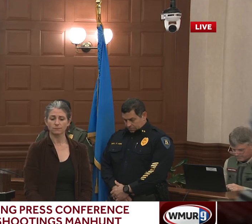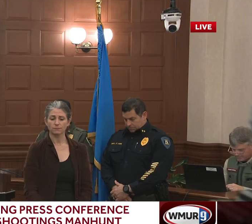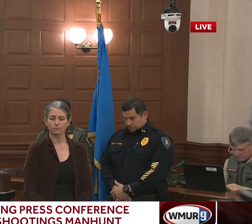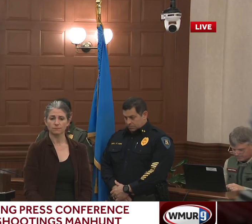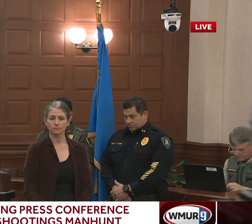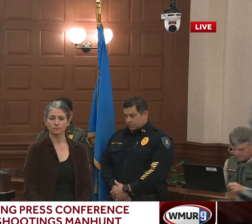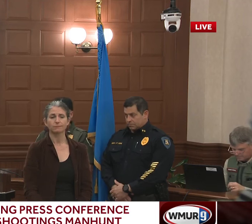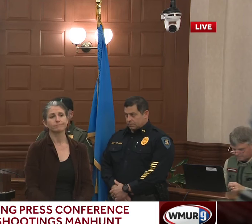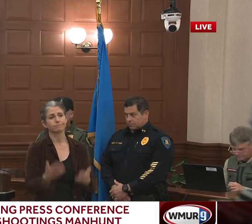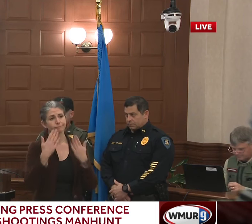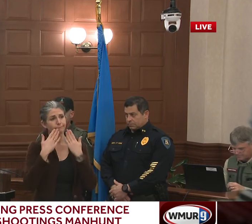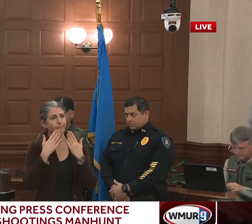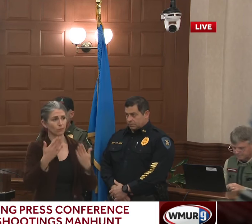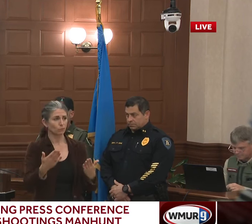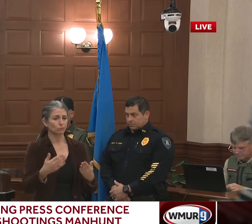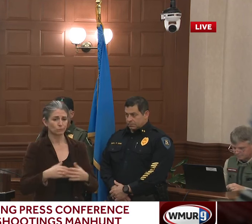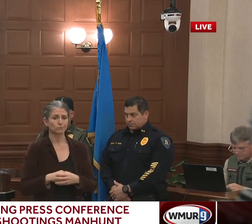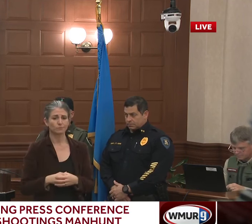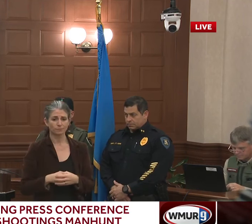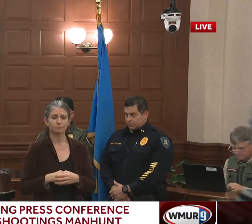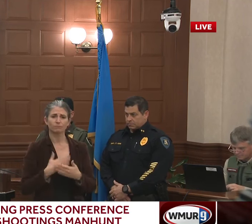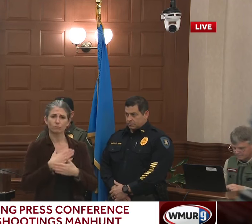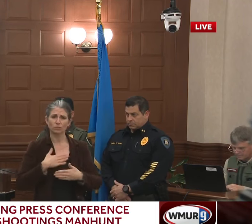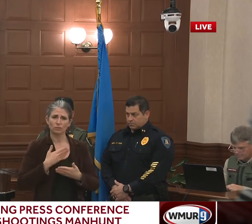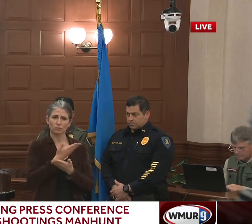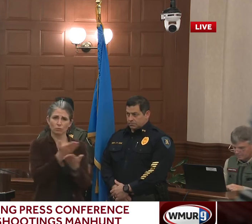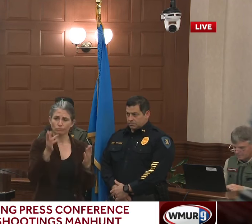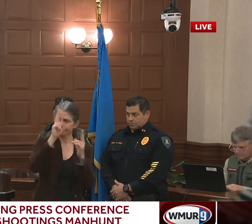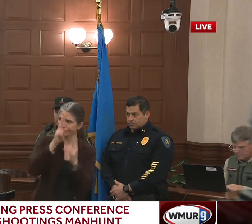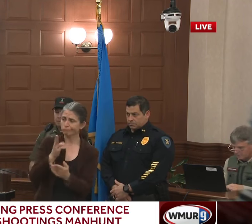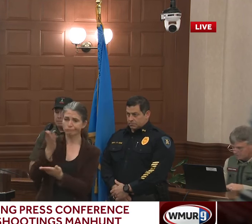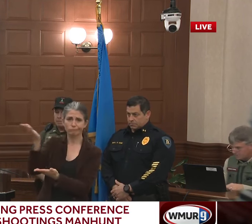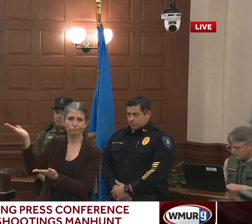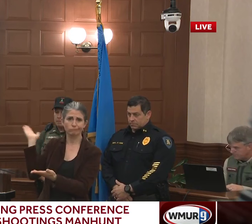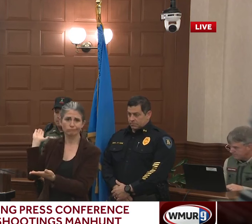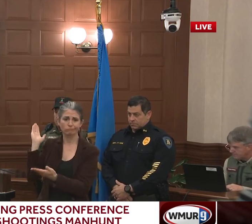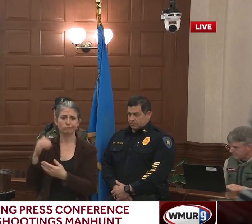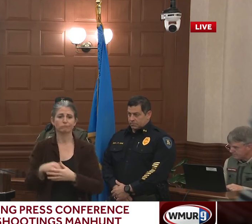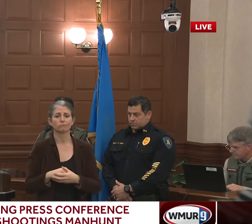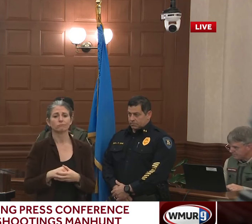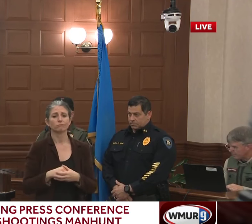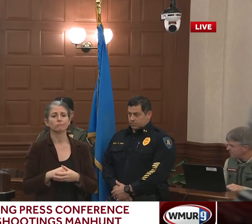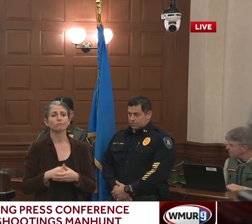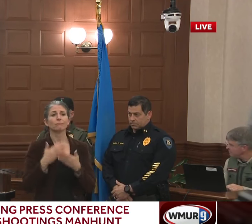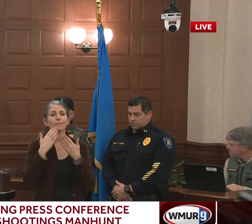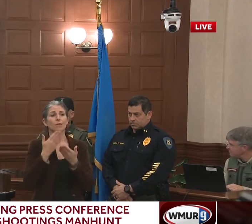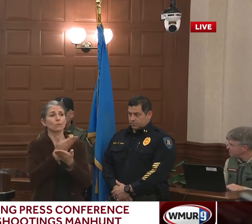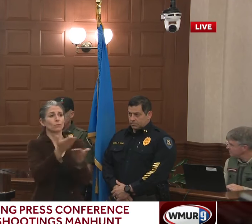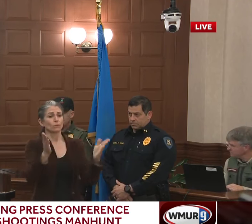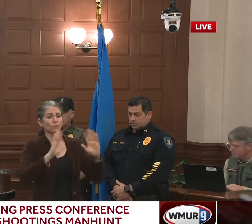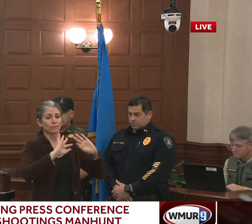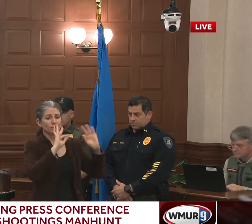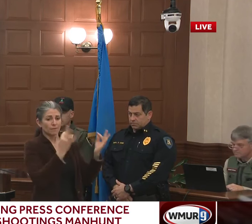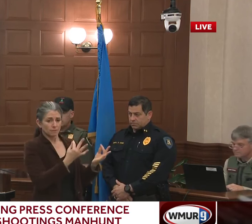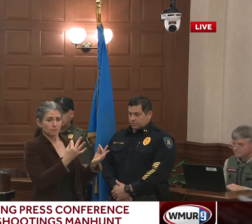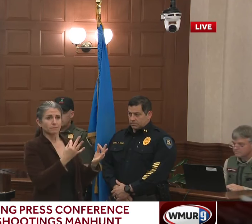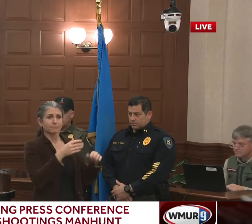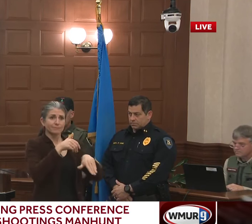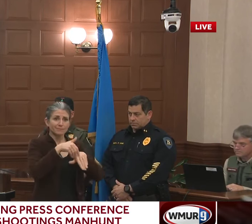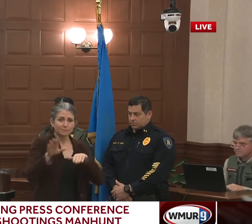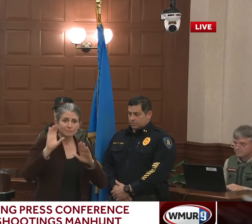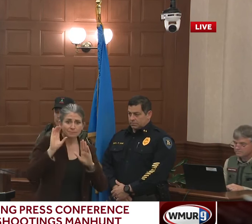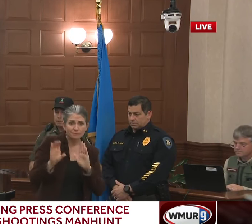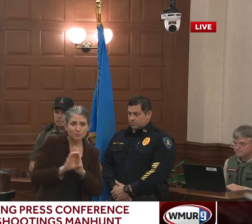Thank you for that. Truly, truly appreciate it. And we do, again, appreciate that to the family. They did give us those photos. I did not, however,